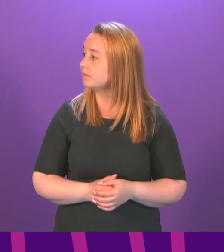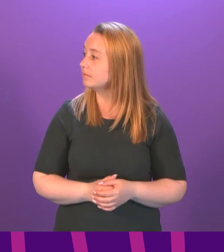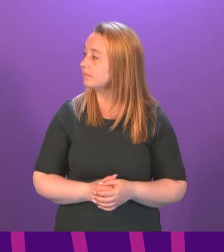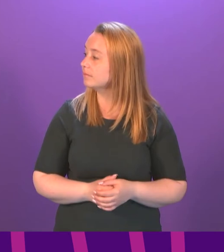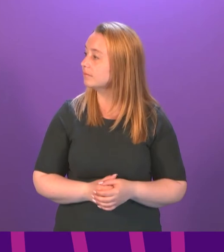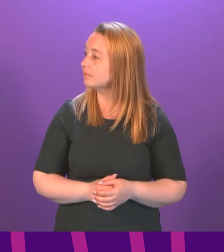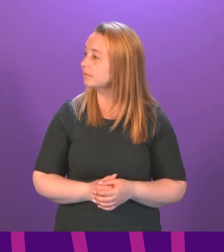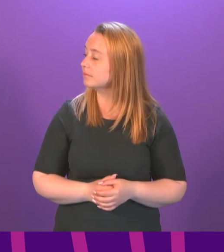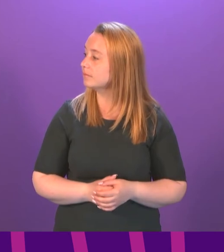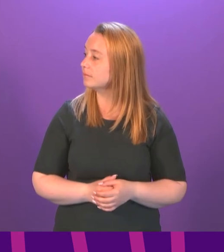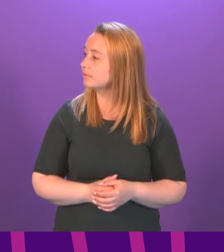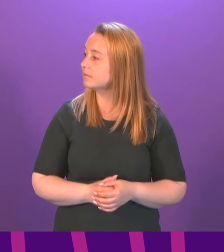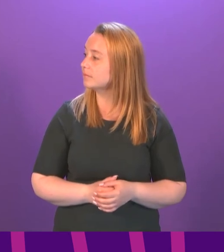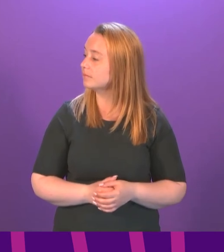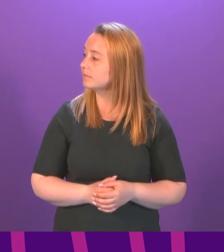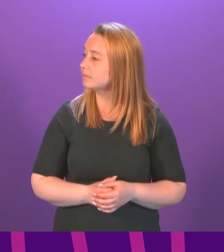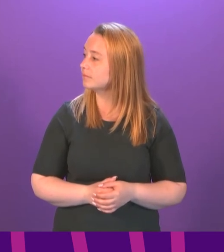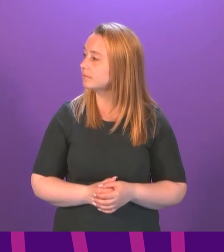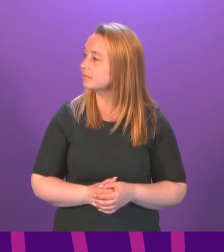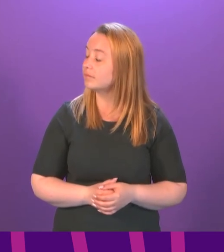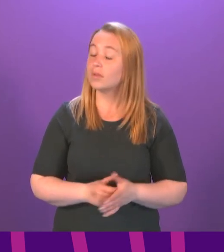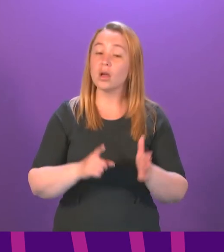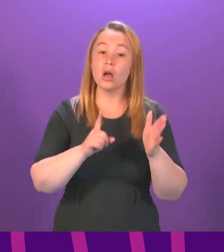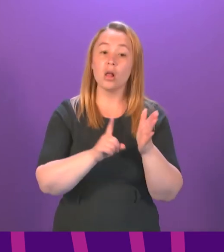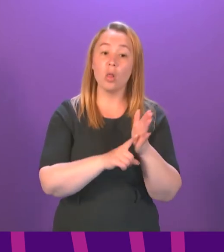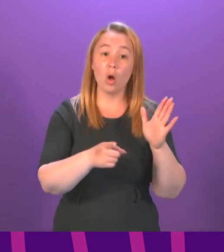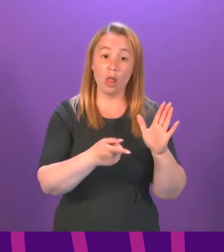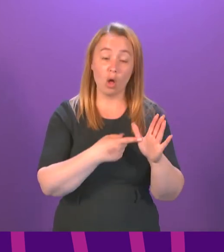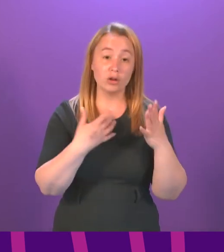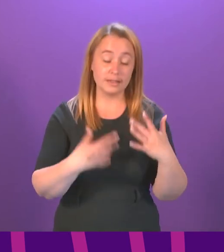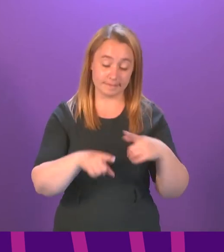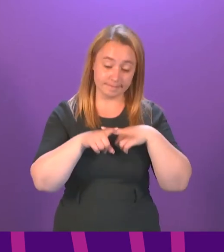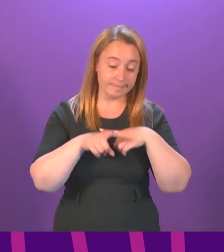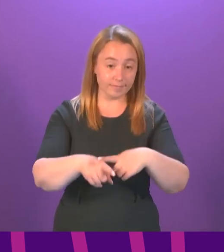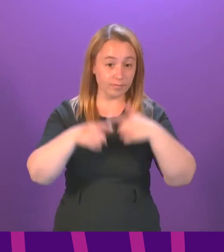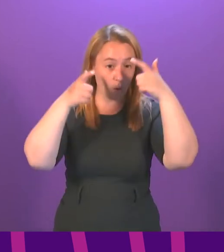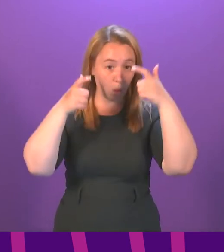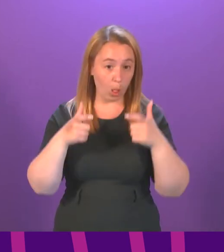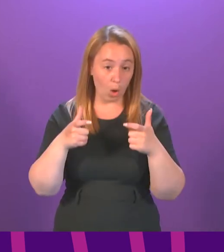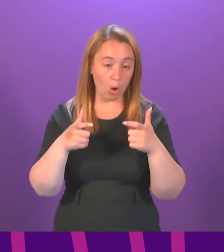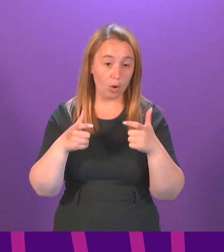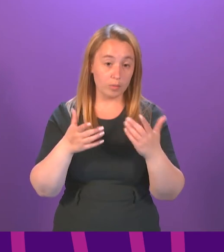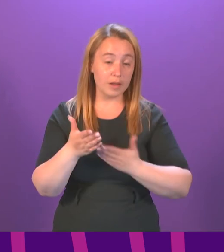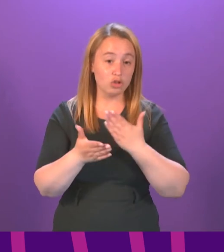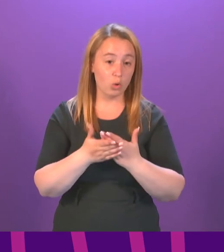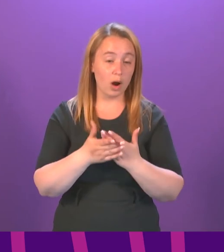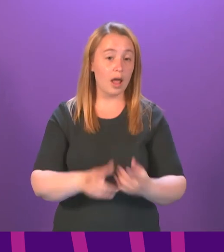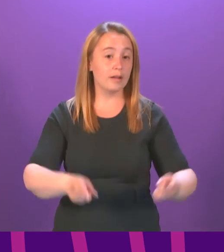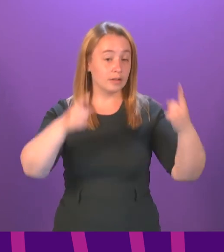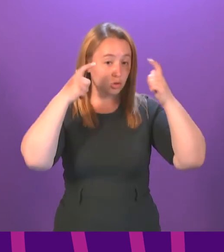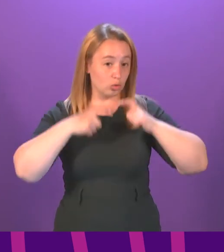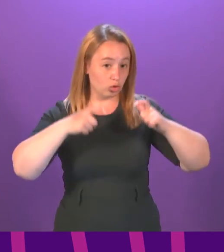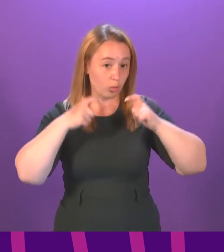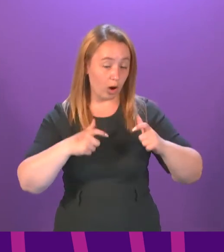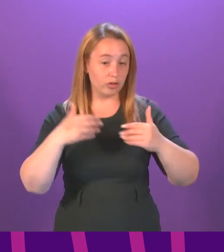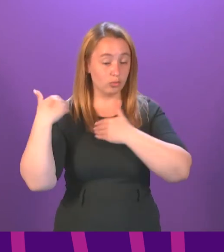Well, I was unsure that the member would be aware of its local authority to ensure that they are complying with the law and that chief social work officers are fulfilling